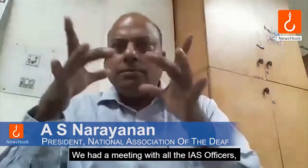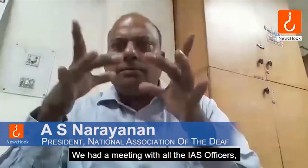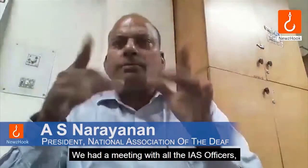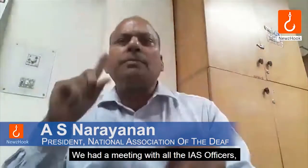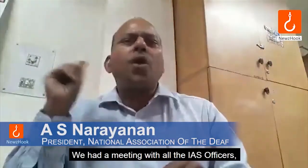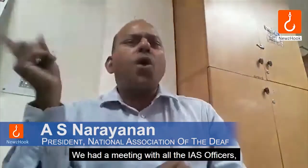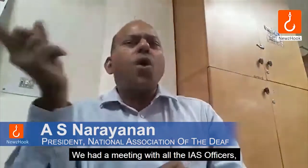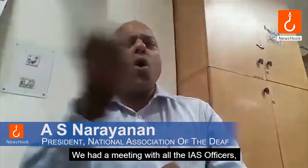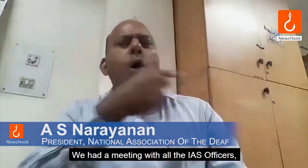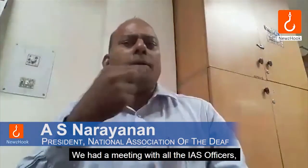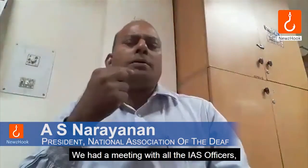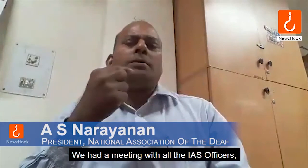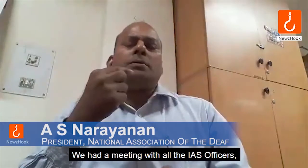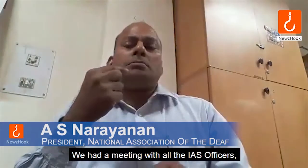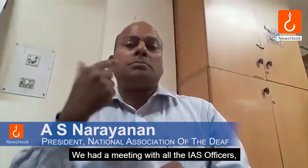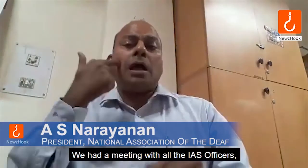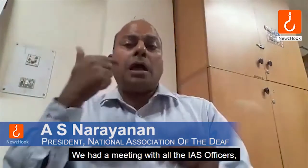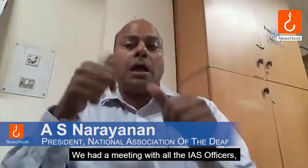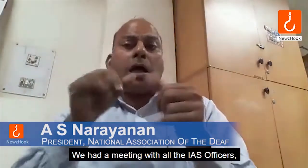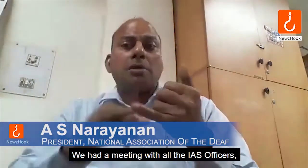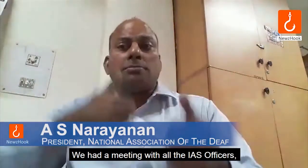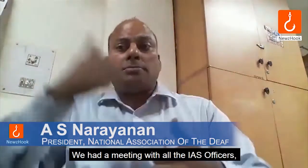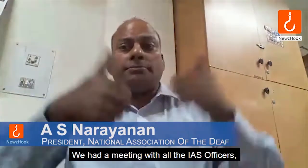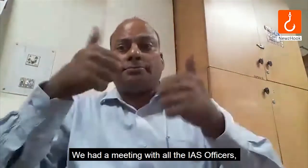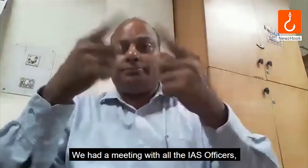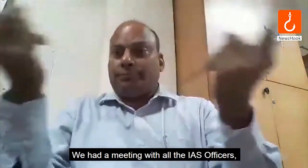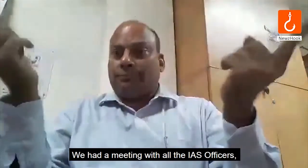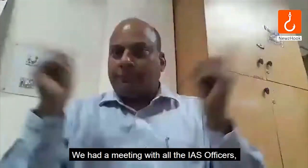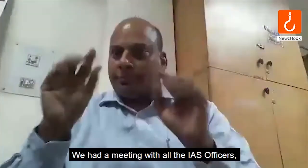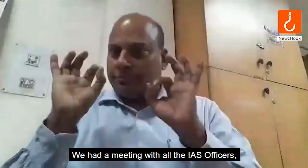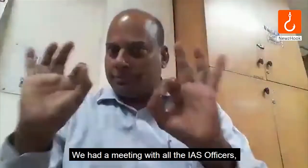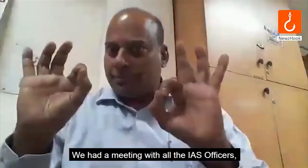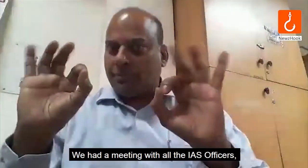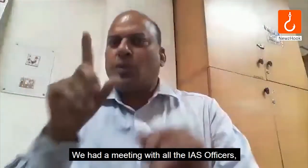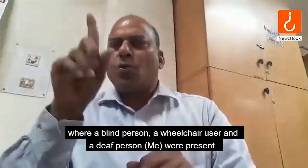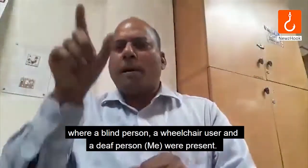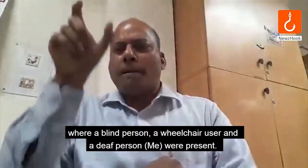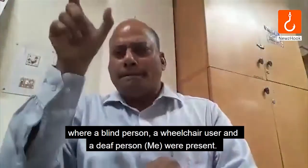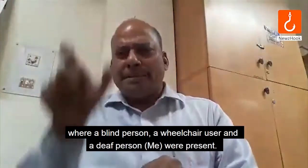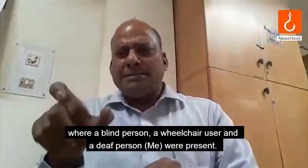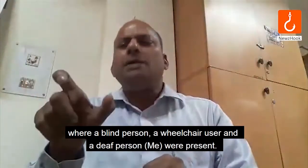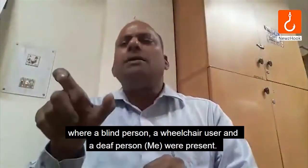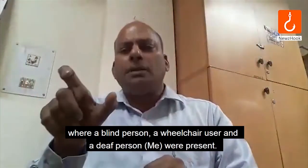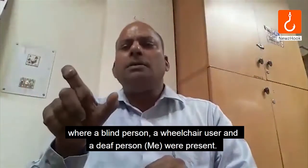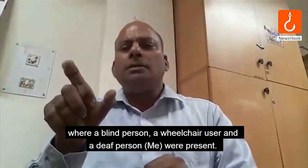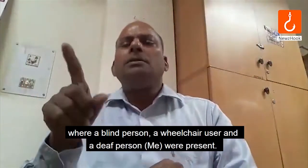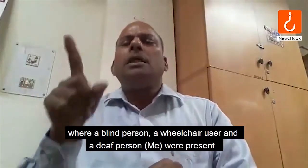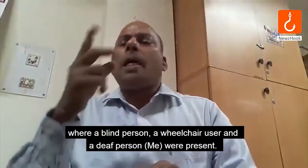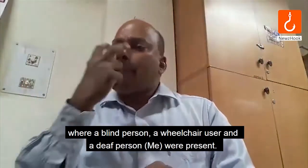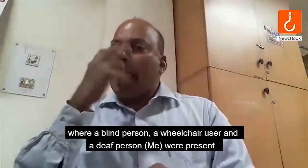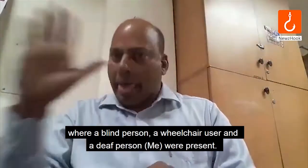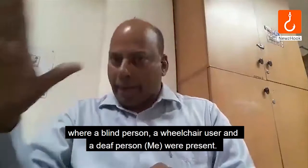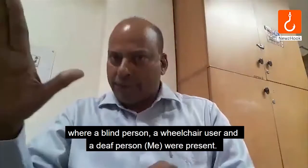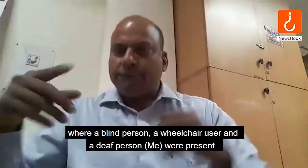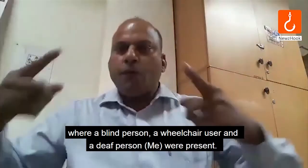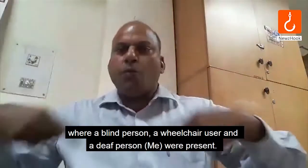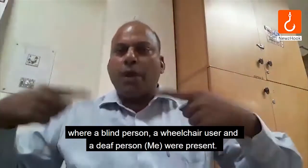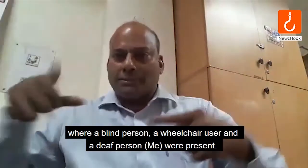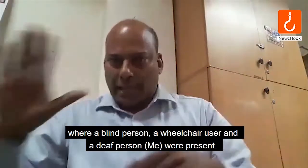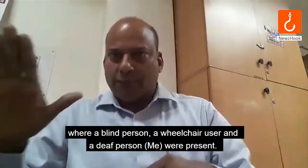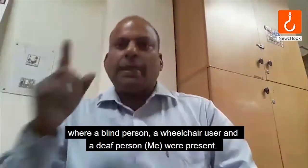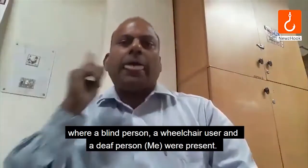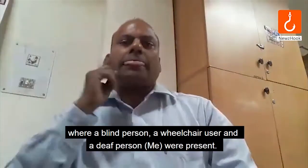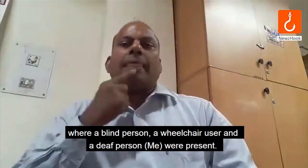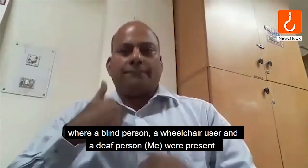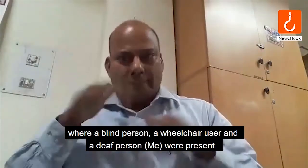We had a meeting with all the IAS officers. Where a blind person, a wheelchair user and a deaf person,